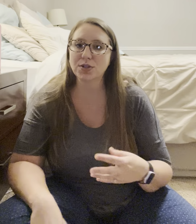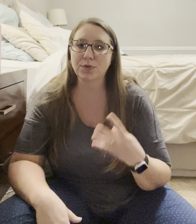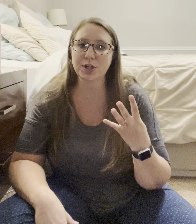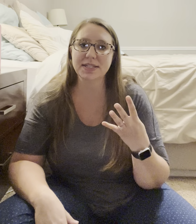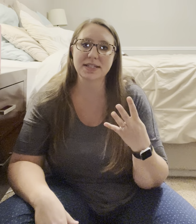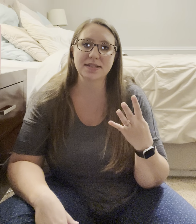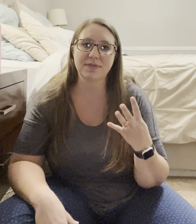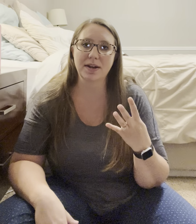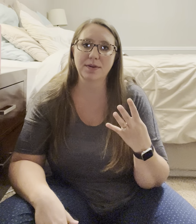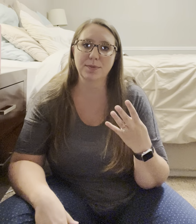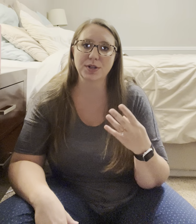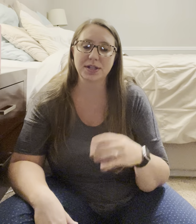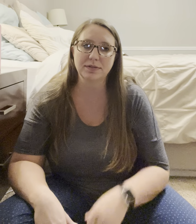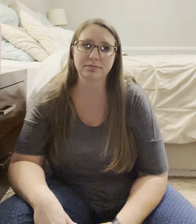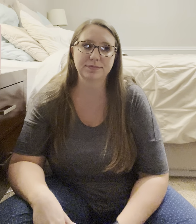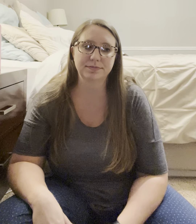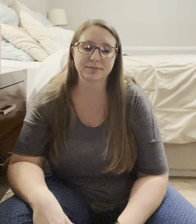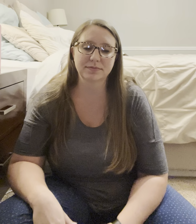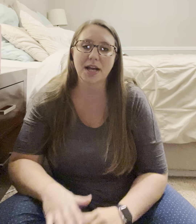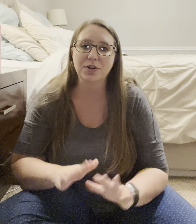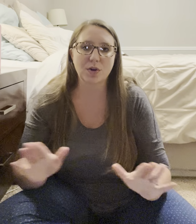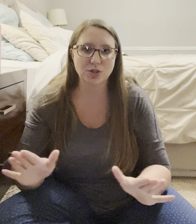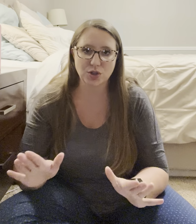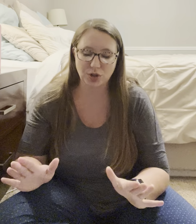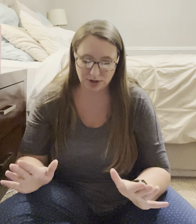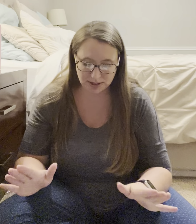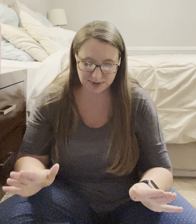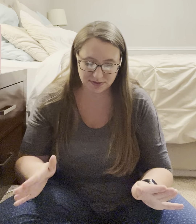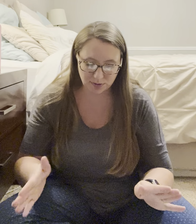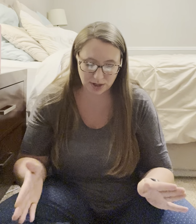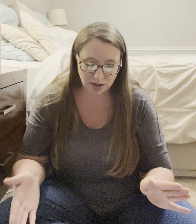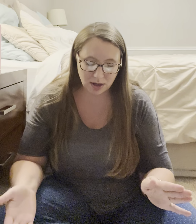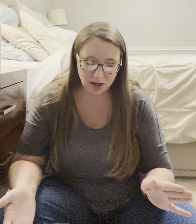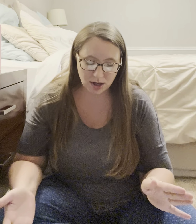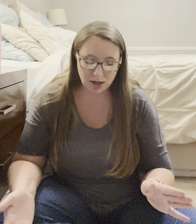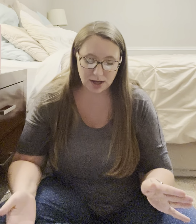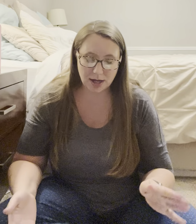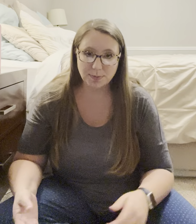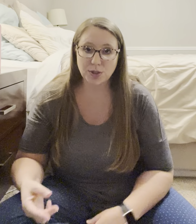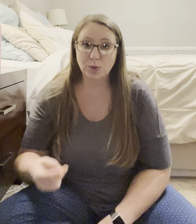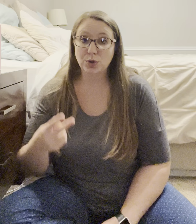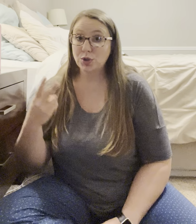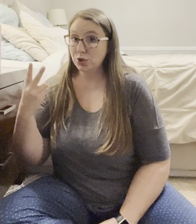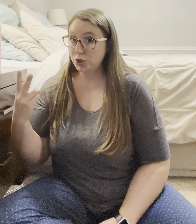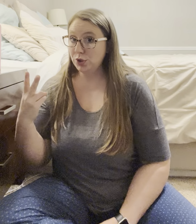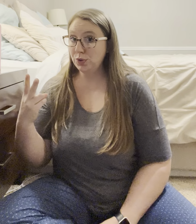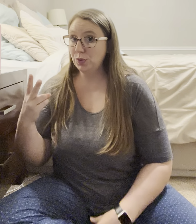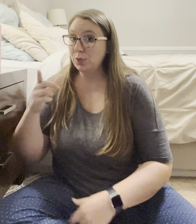so, for instance, if I were to, I don't know, I'll just show you the specific one. Um, so, two,